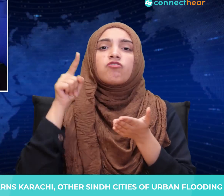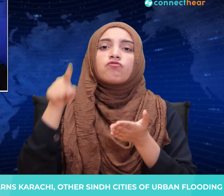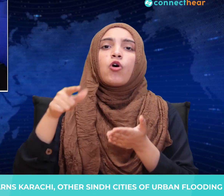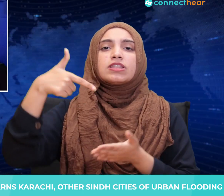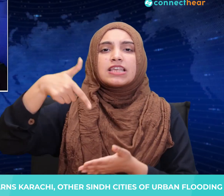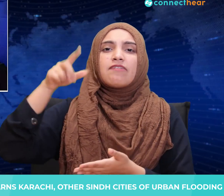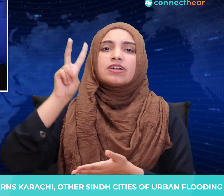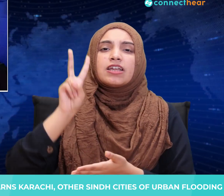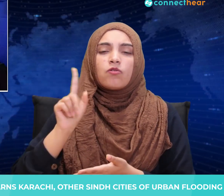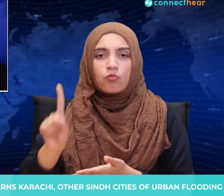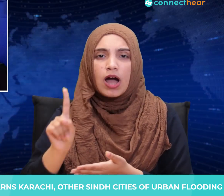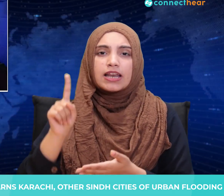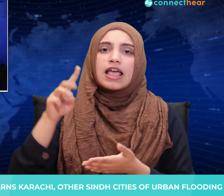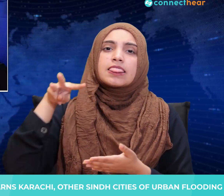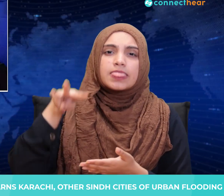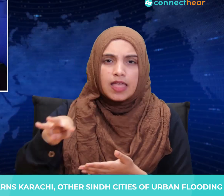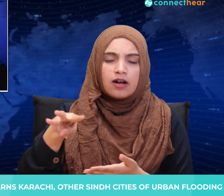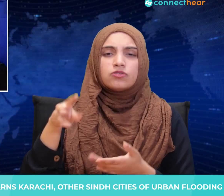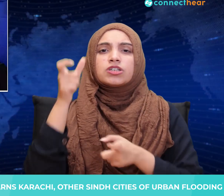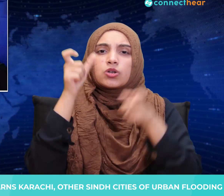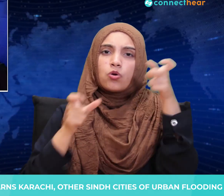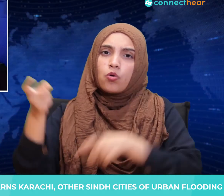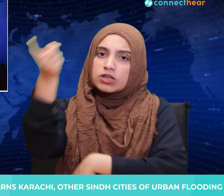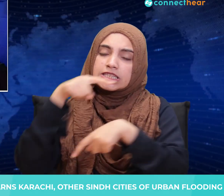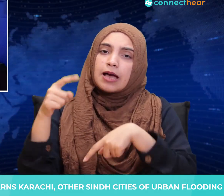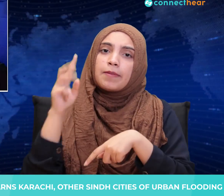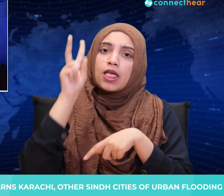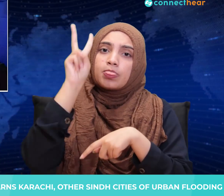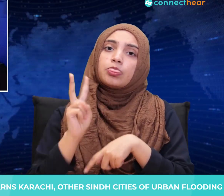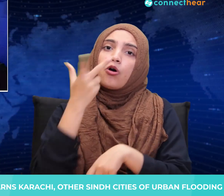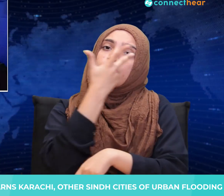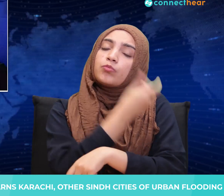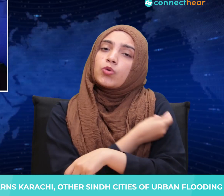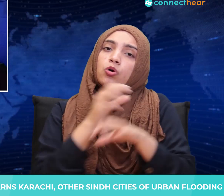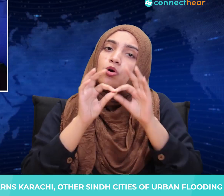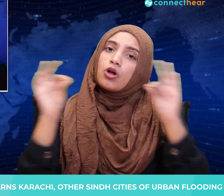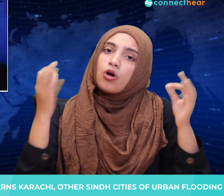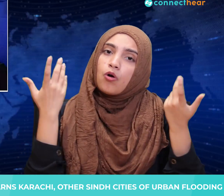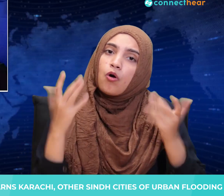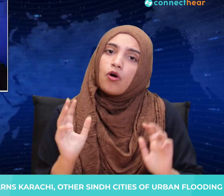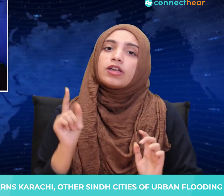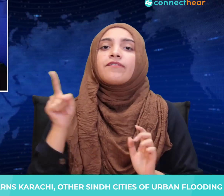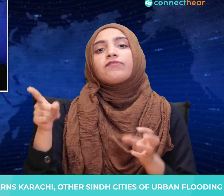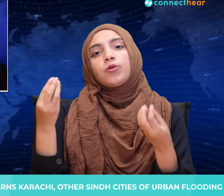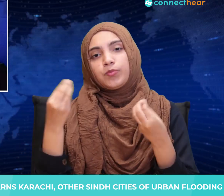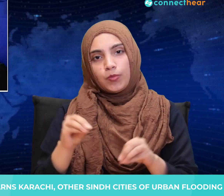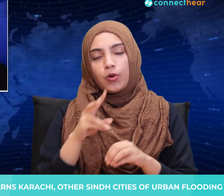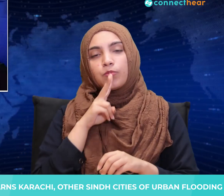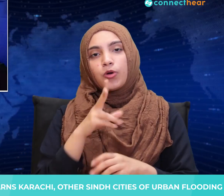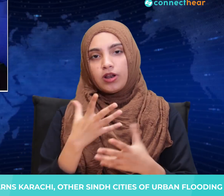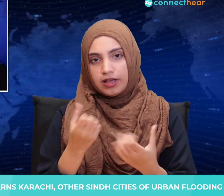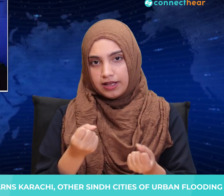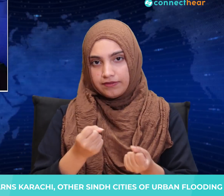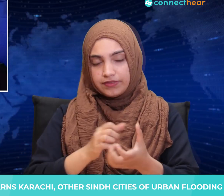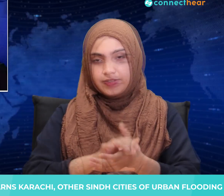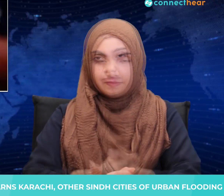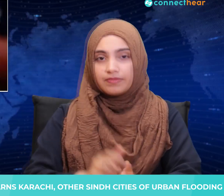,071,000 and 519,000 respectively, the Minister added.